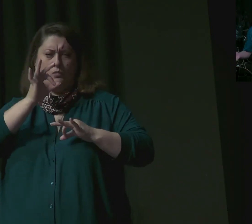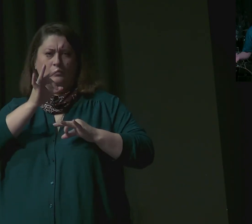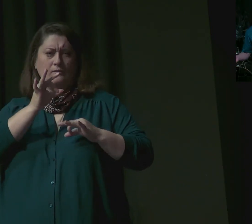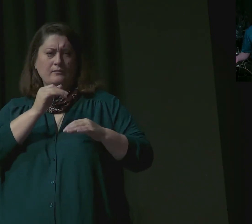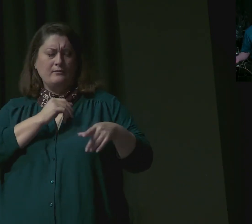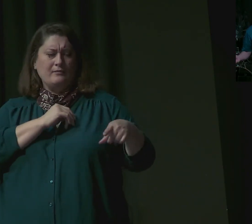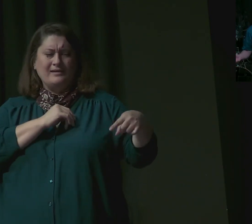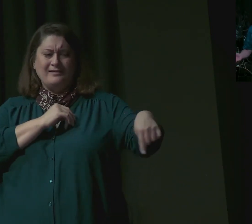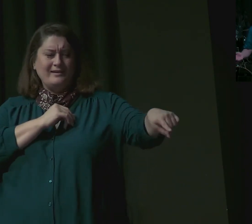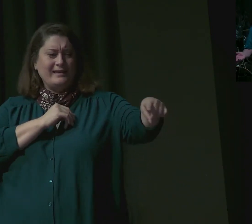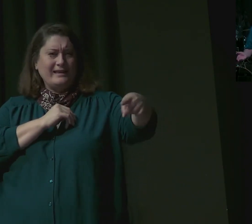had.